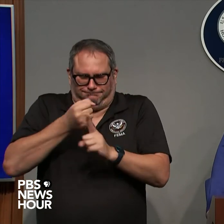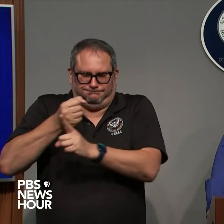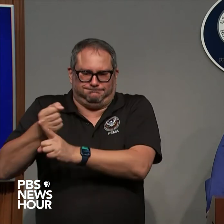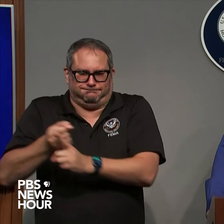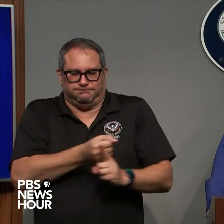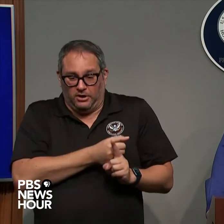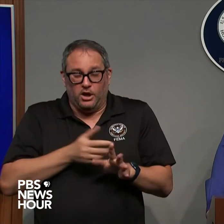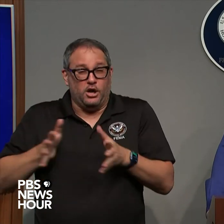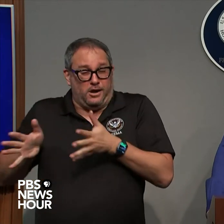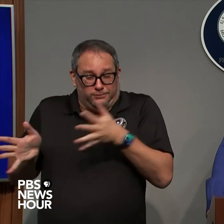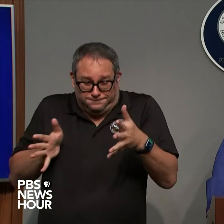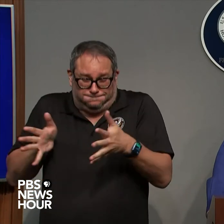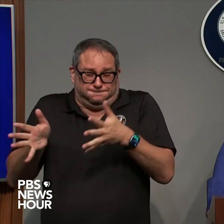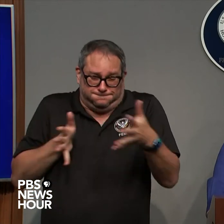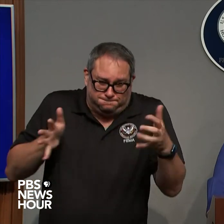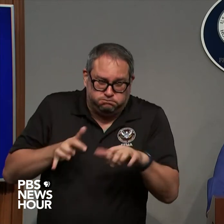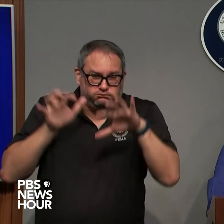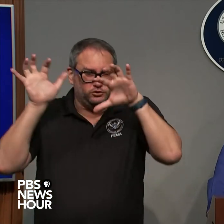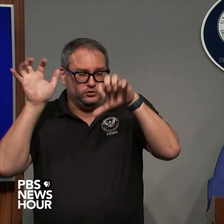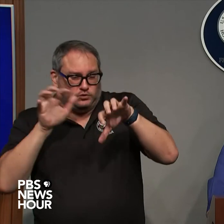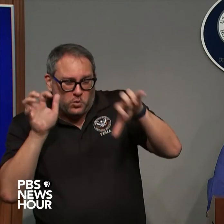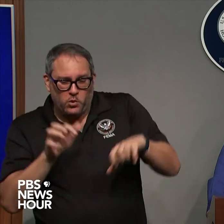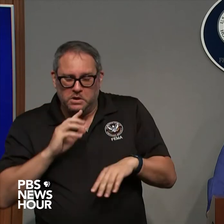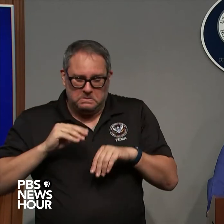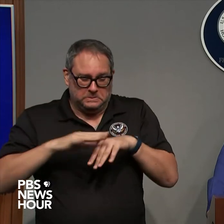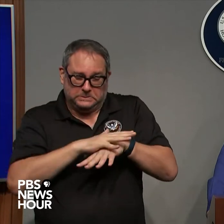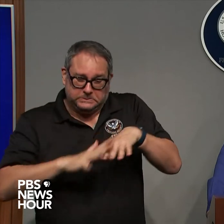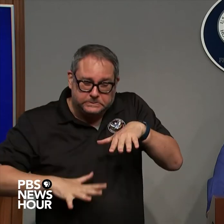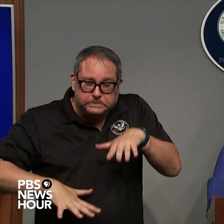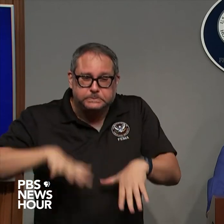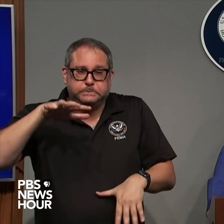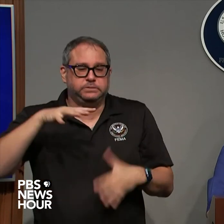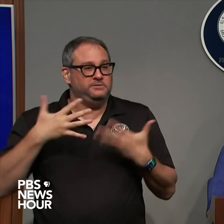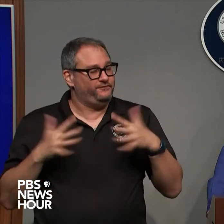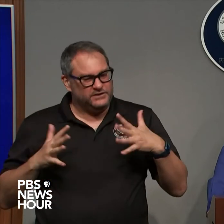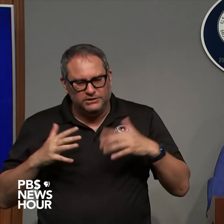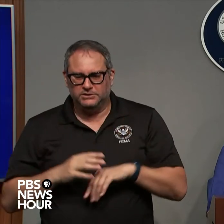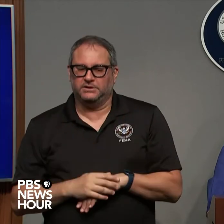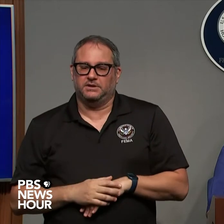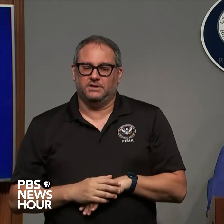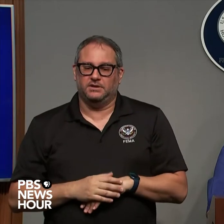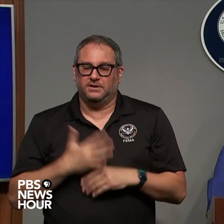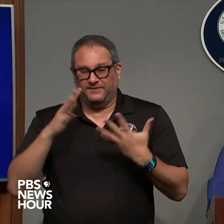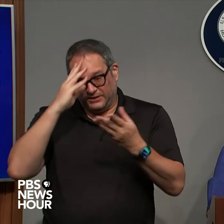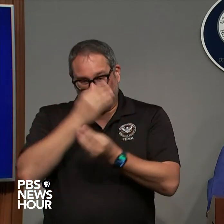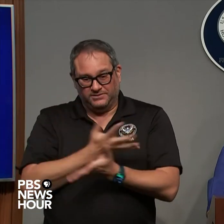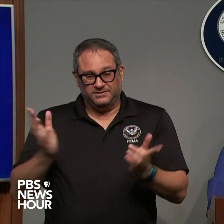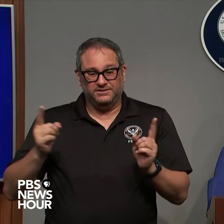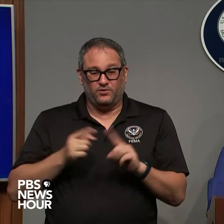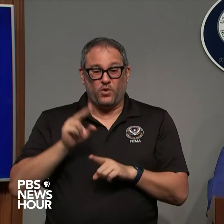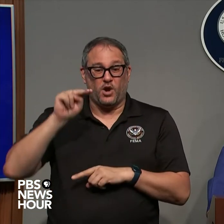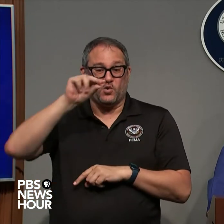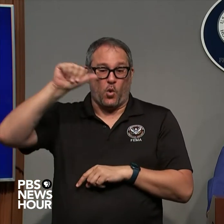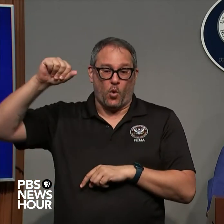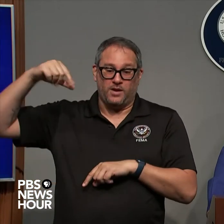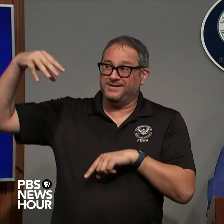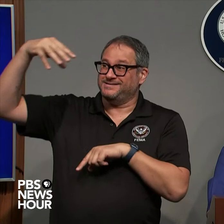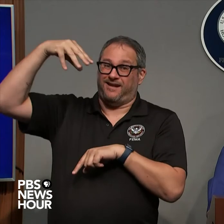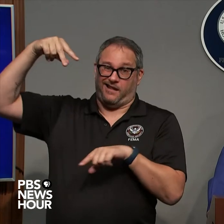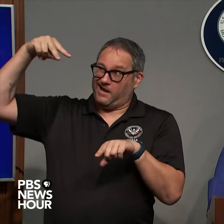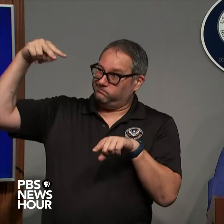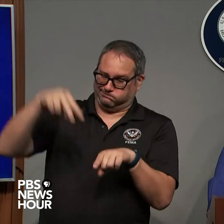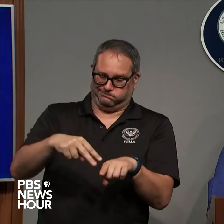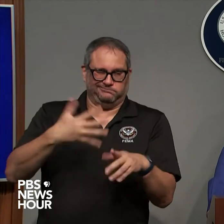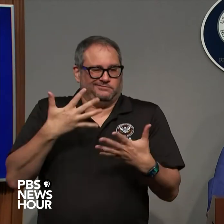uh into Florida and we're already uh we're throwing everything at it at NOAA everything from the satellites radar we've had extra balloon